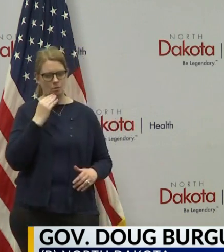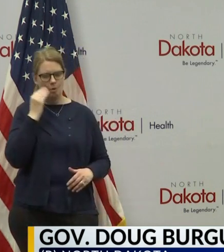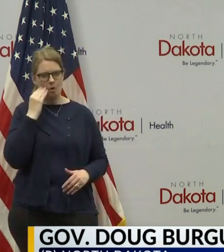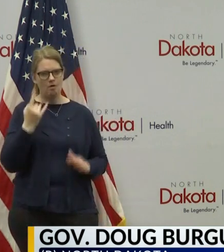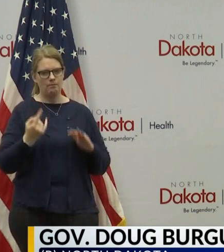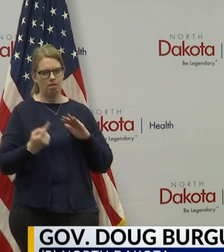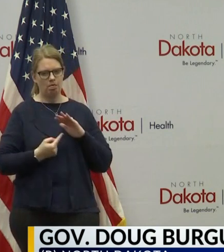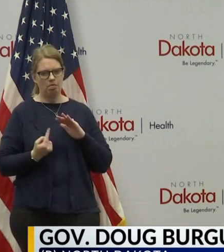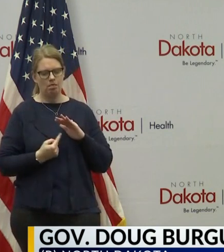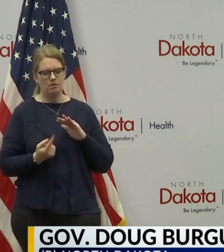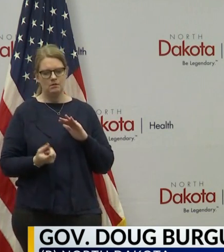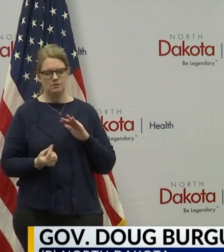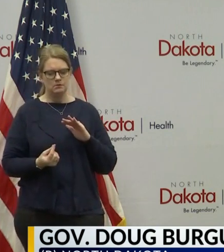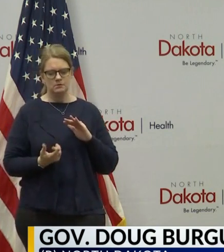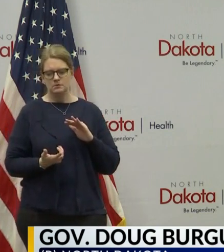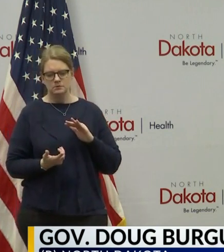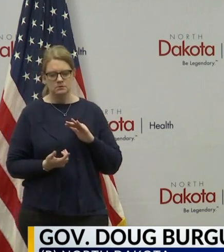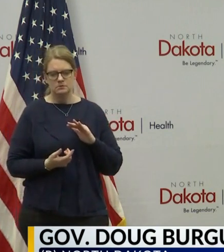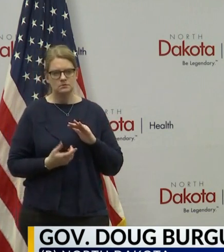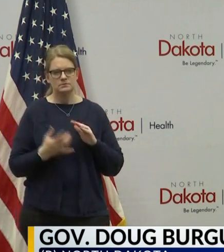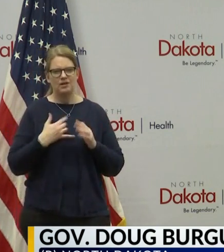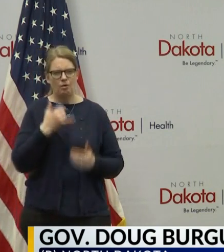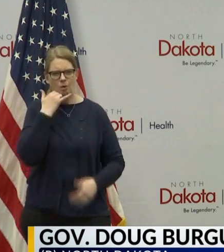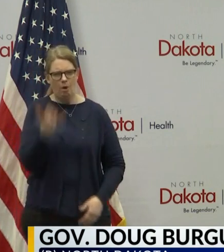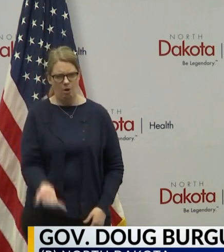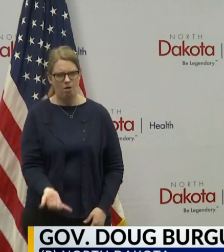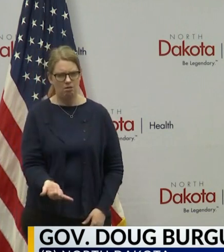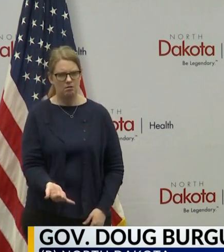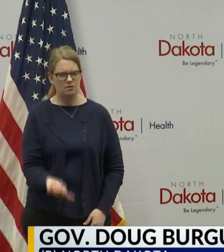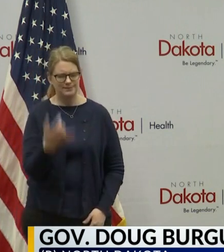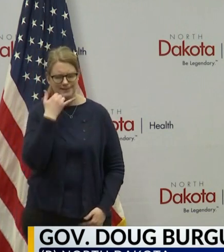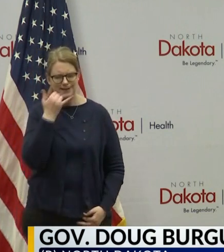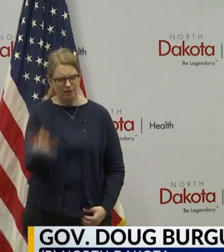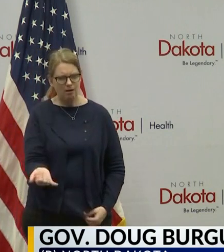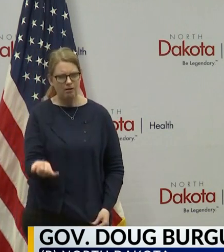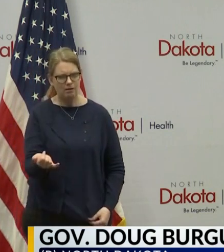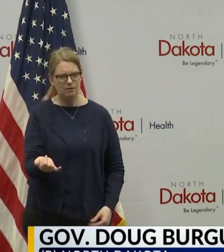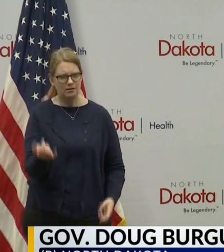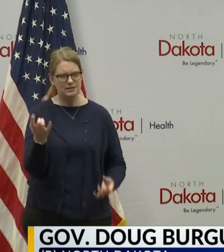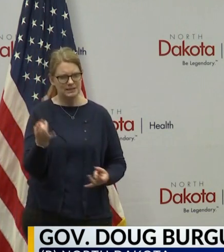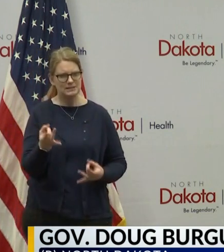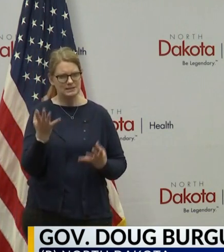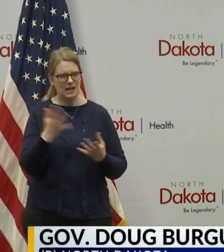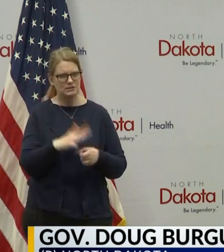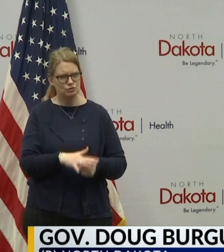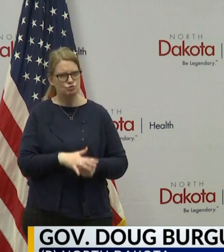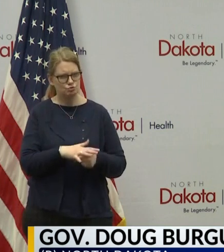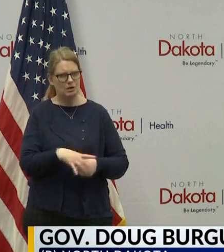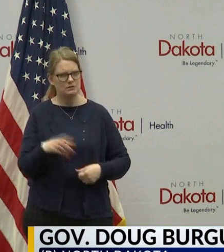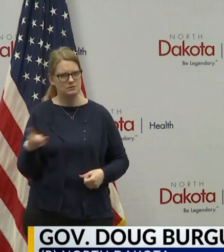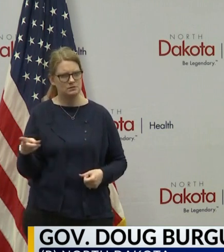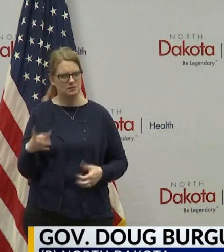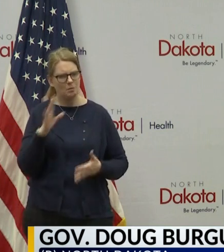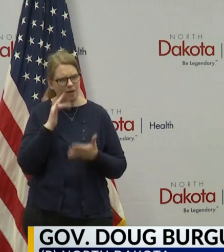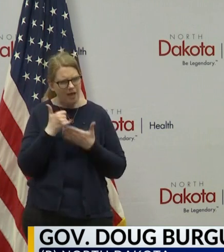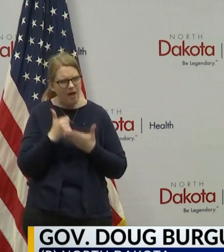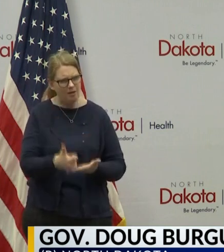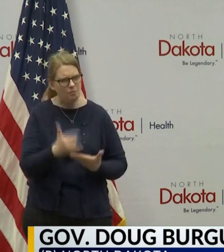you're just, you know, concerned about what's going on, go ahead and call this disaster distress hotline there to help.